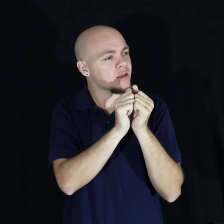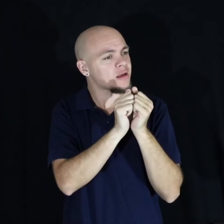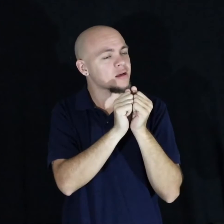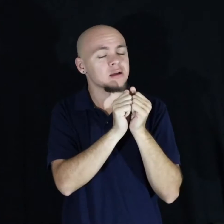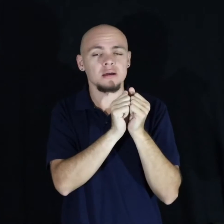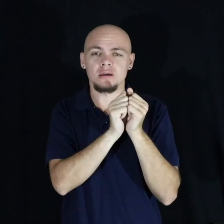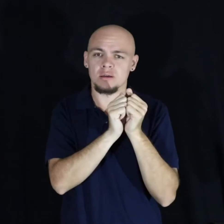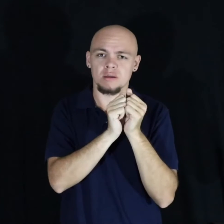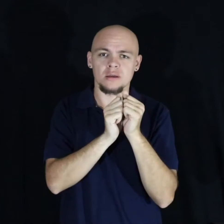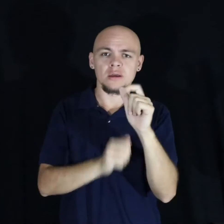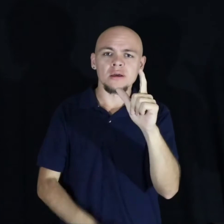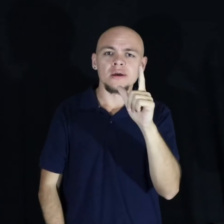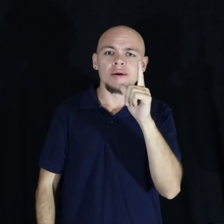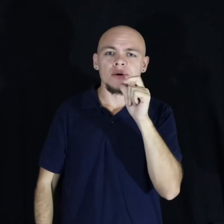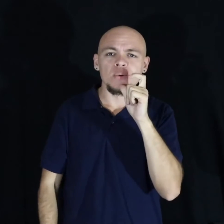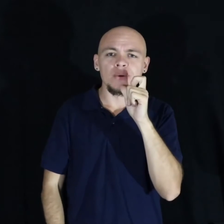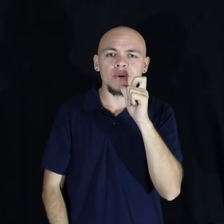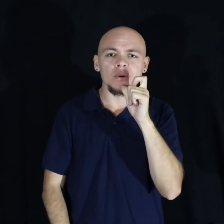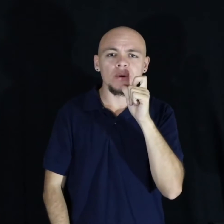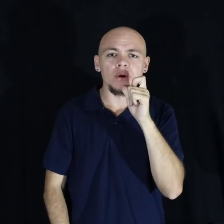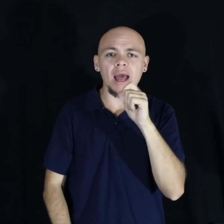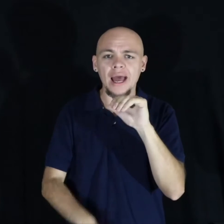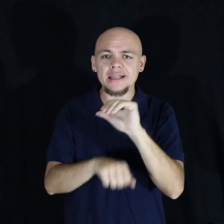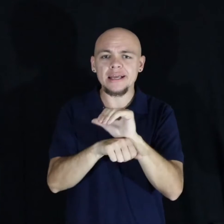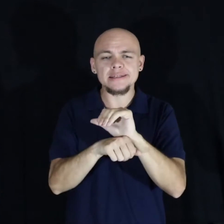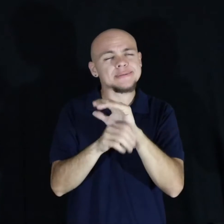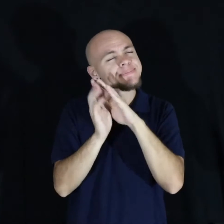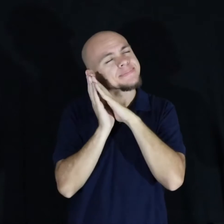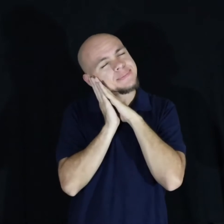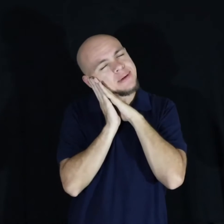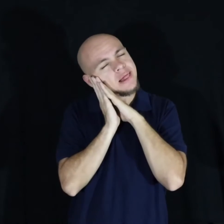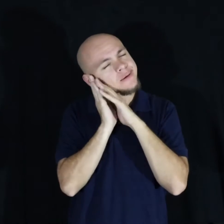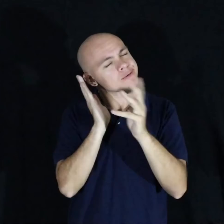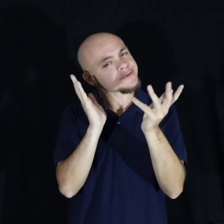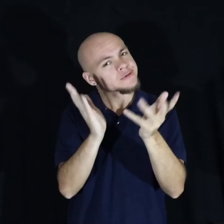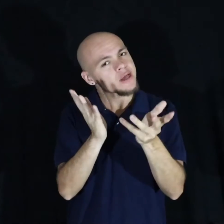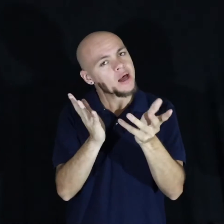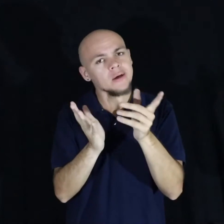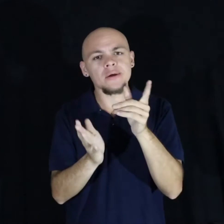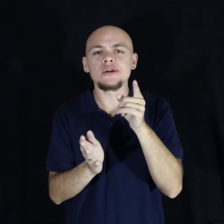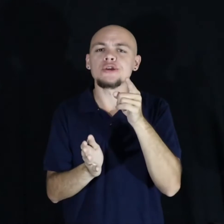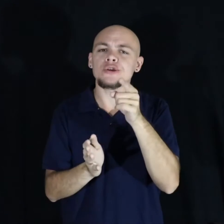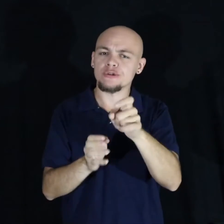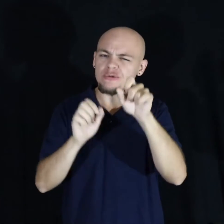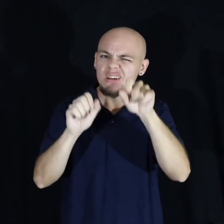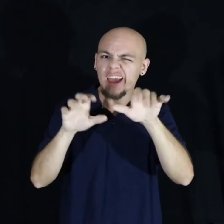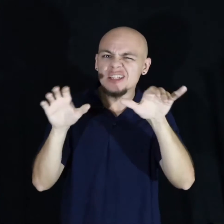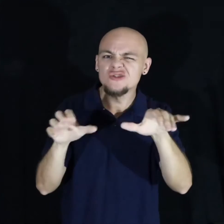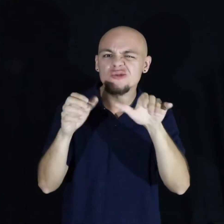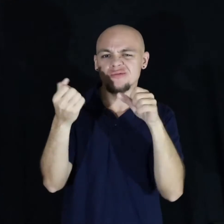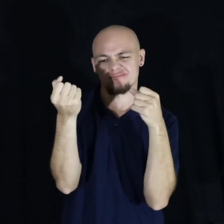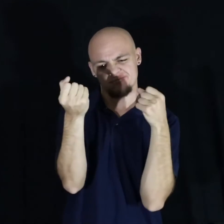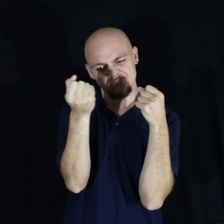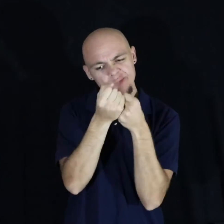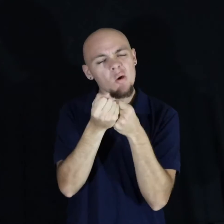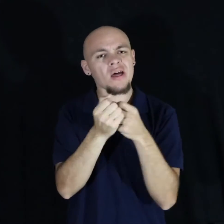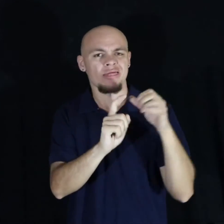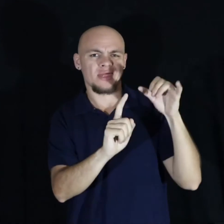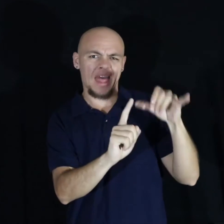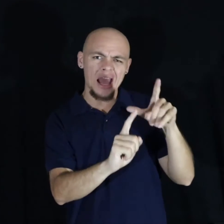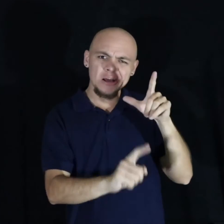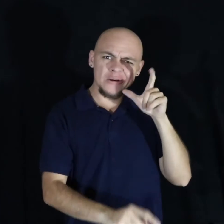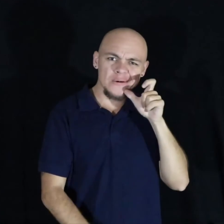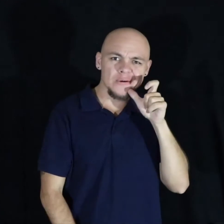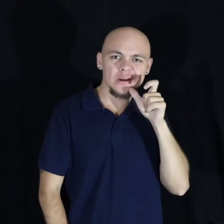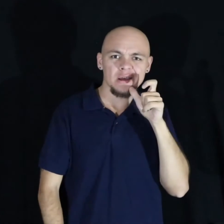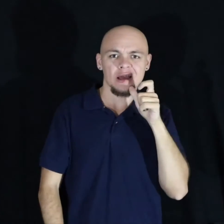Who is pillow talking to you? You can do this. You got it. I was reading